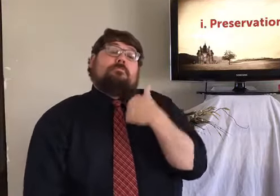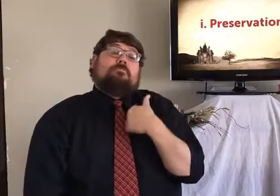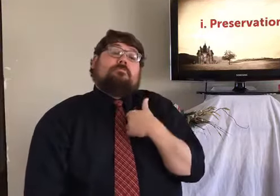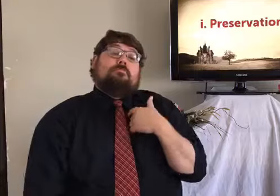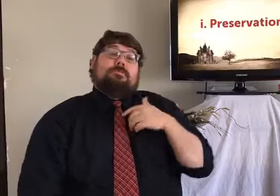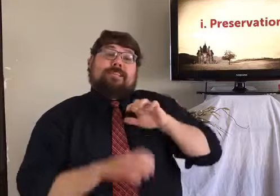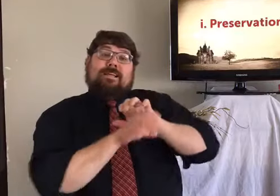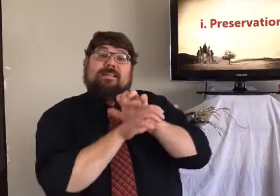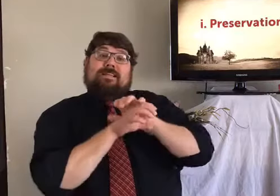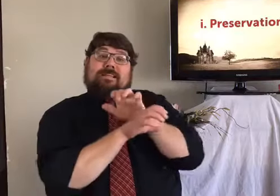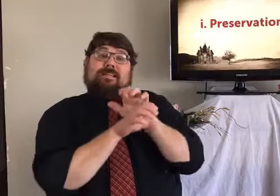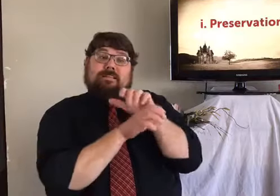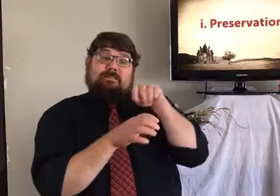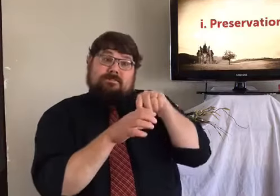Salt is used for preservation.